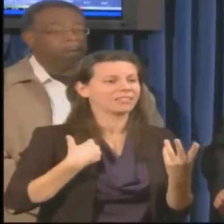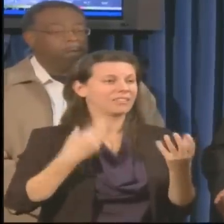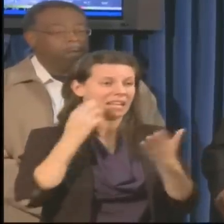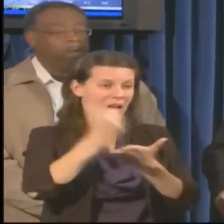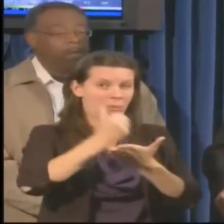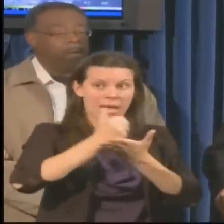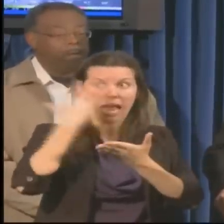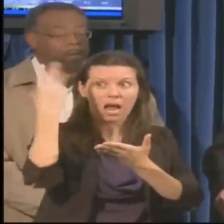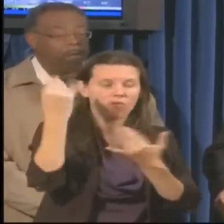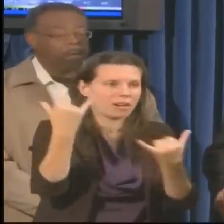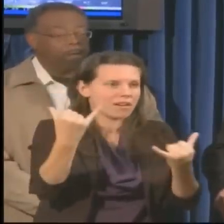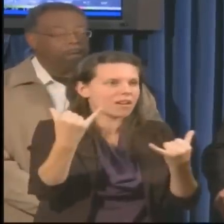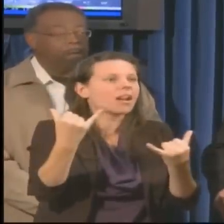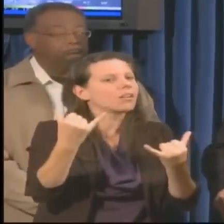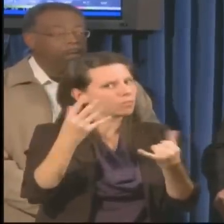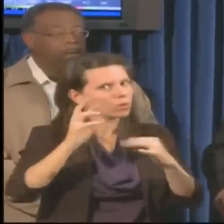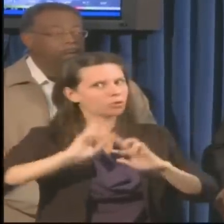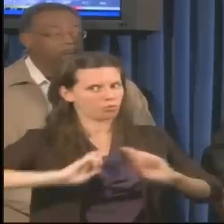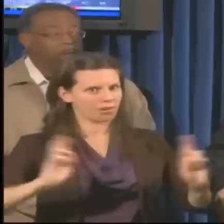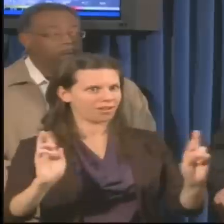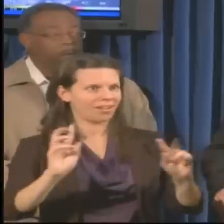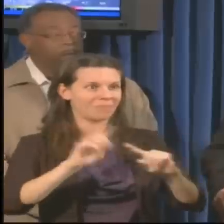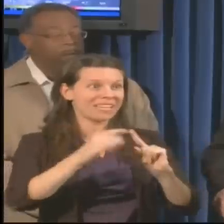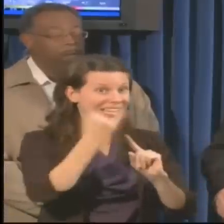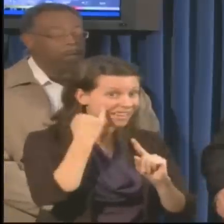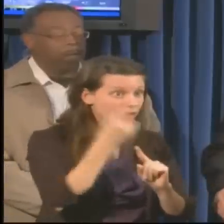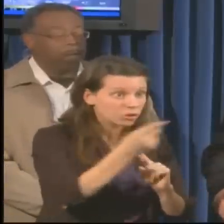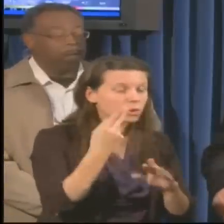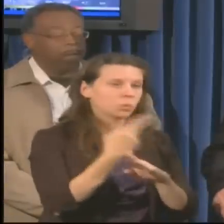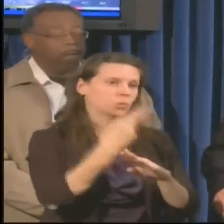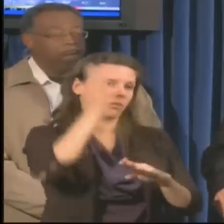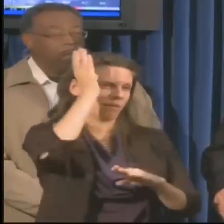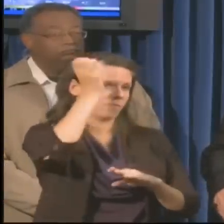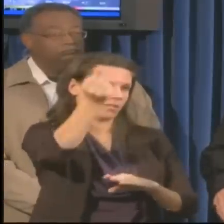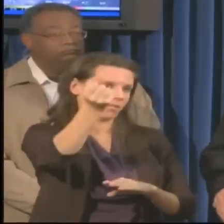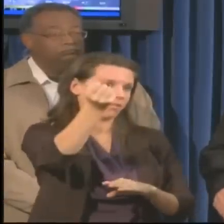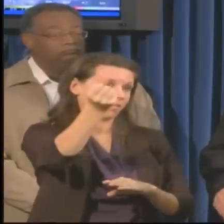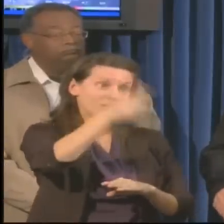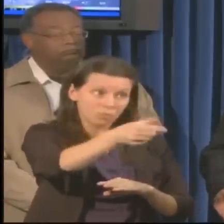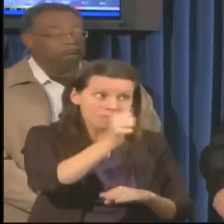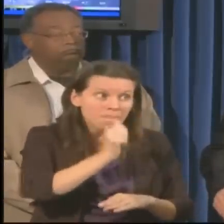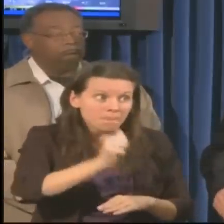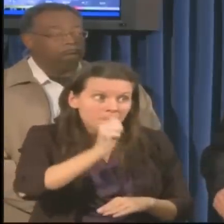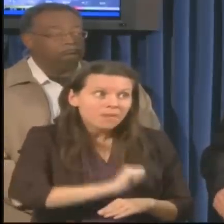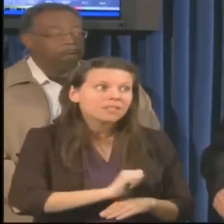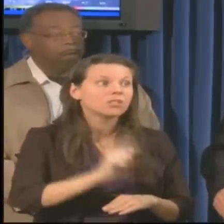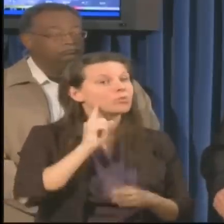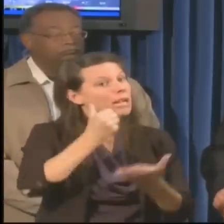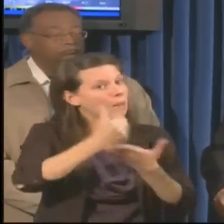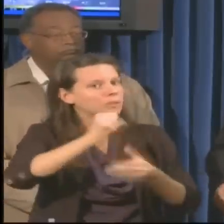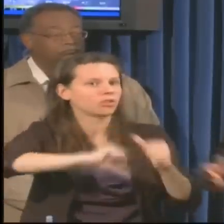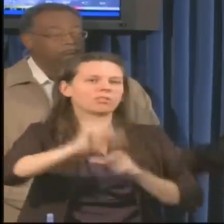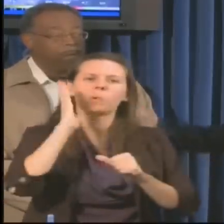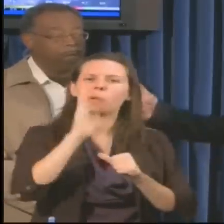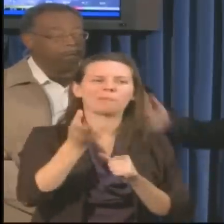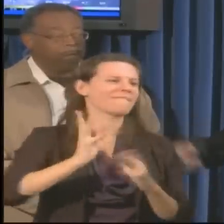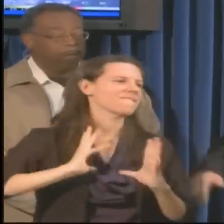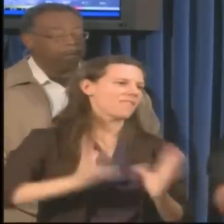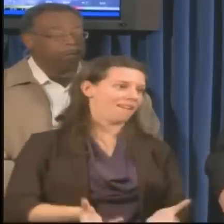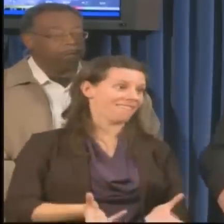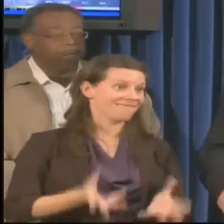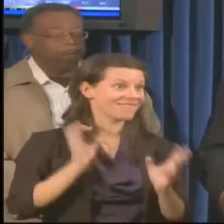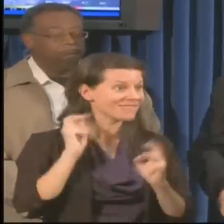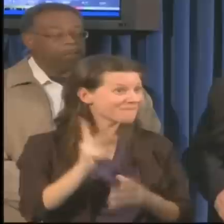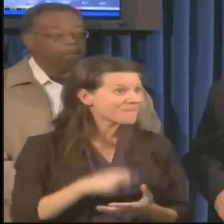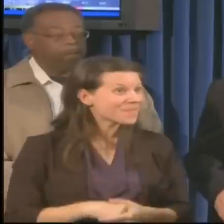sector. People are prepared. And if everybody is patient and is a good neighbor, we will get through this very well. So with that, we've